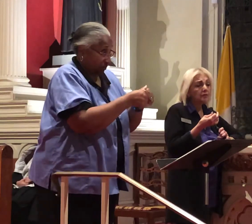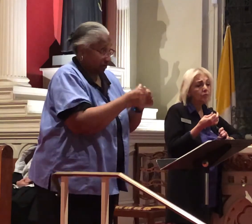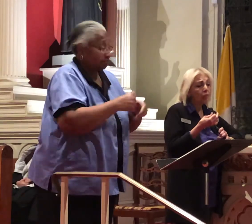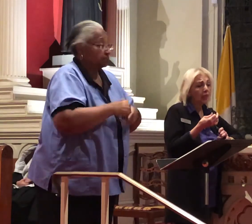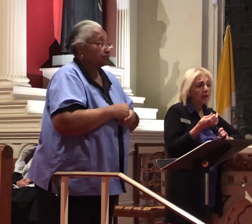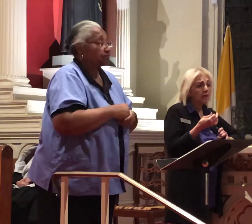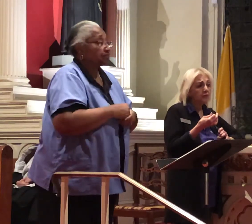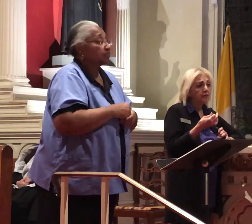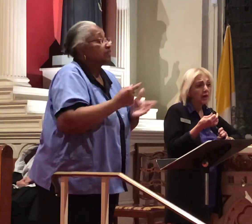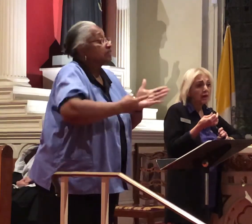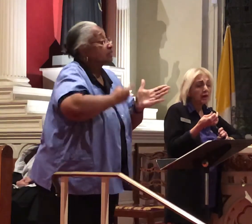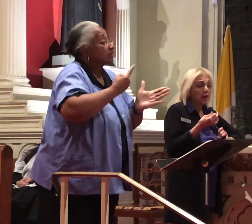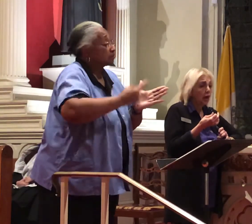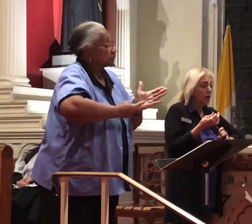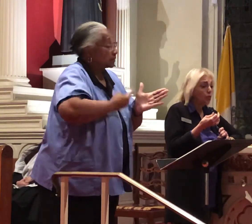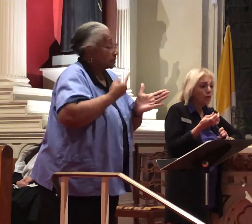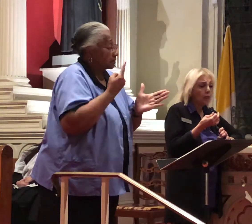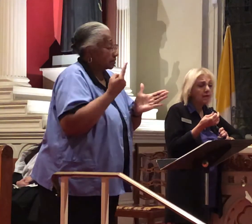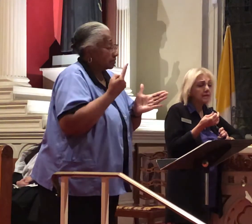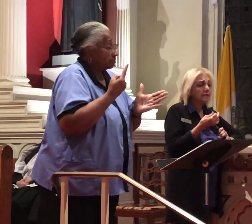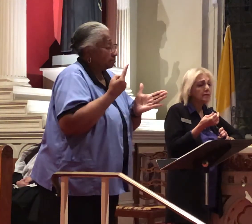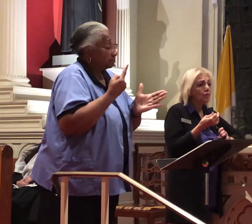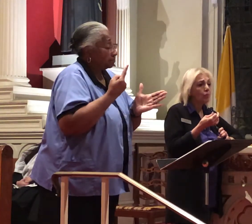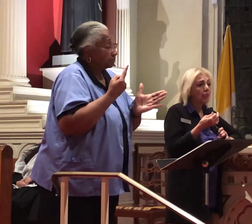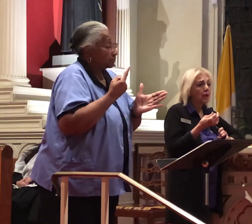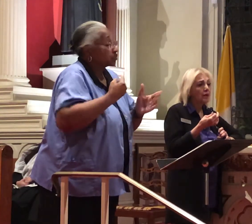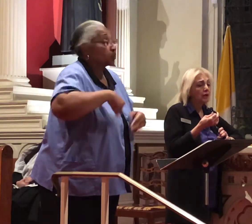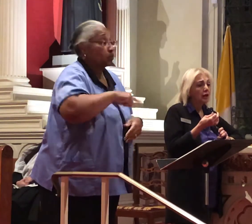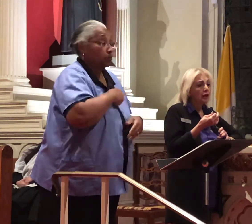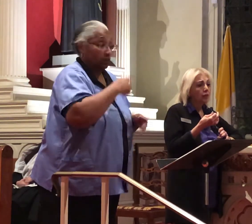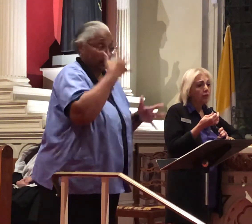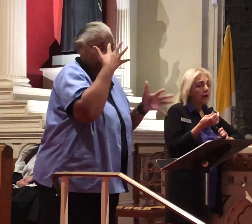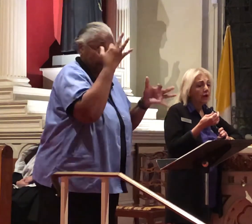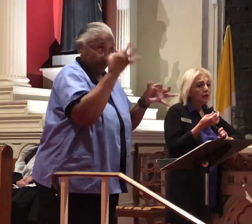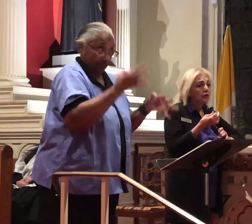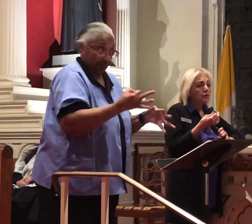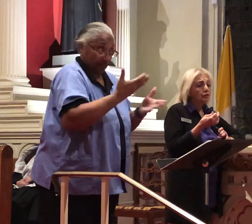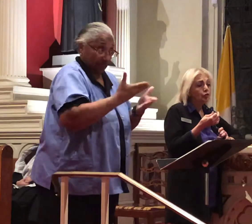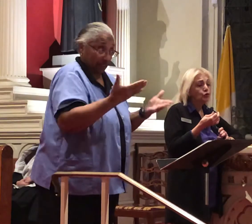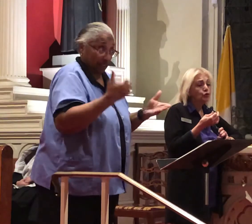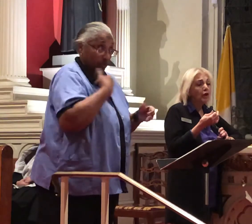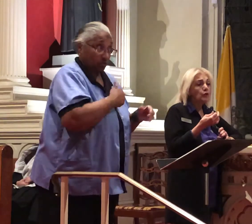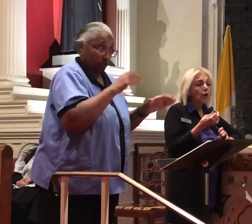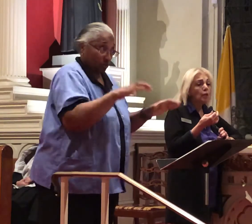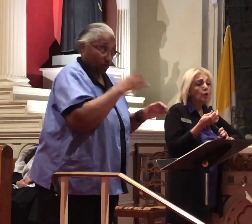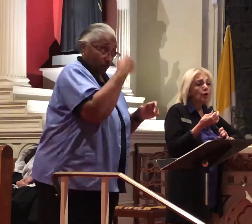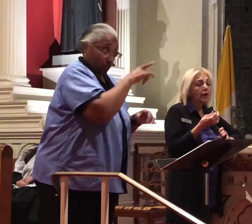that sometimes we choose what we want to do for Lent